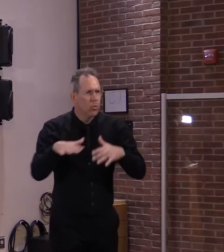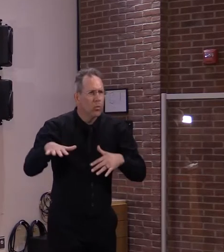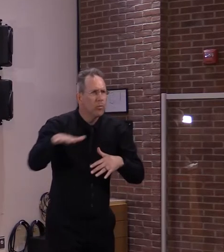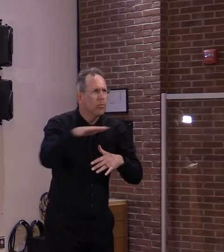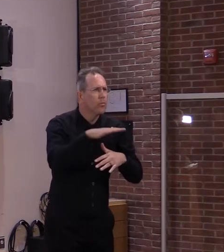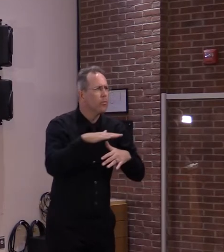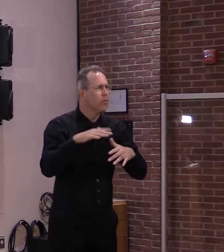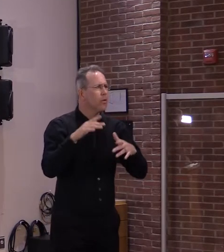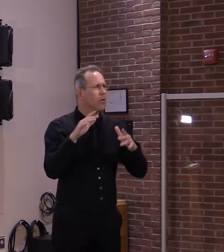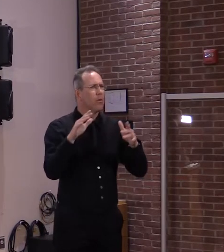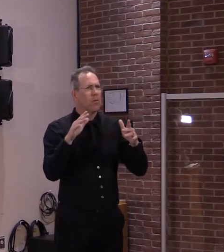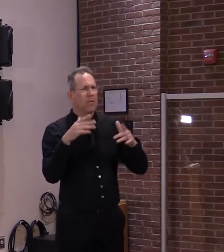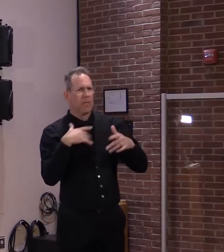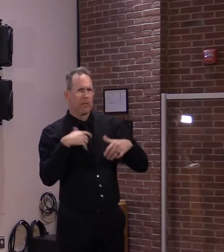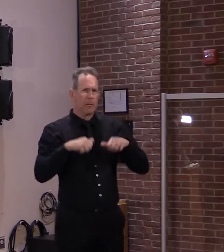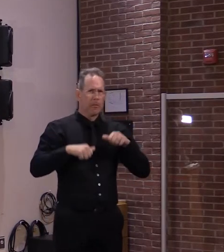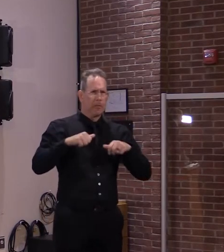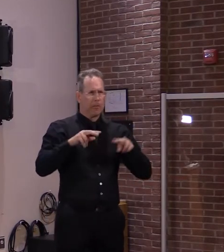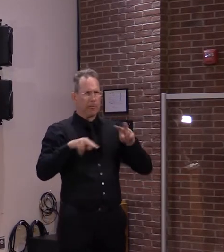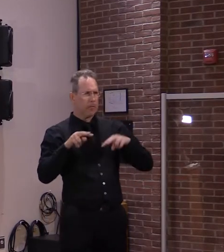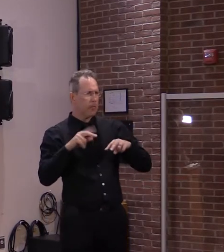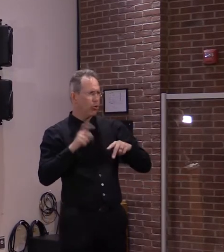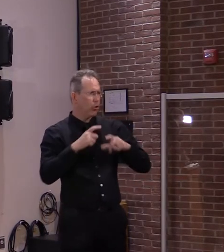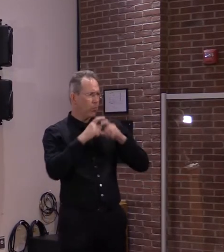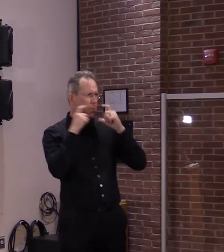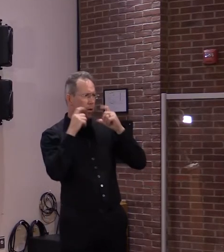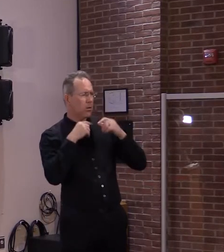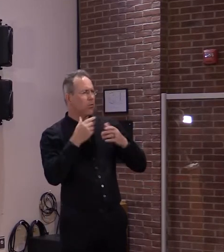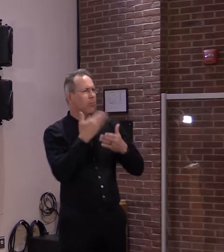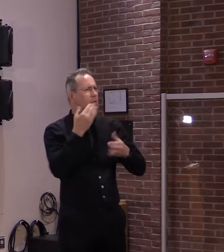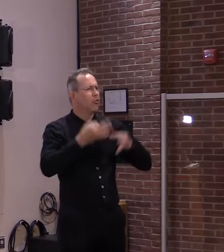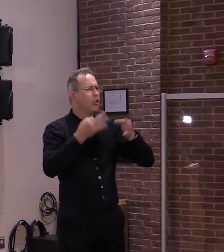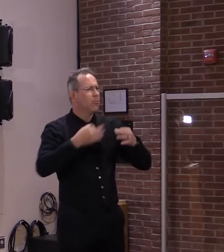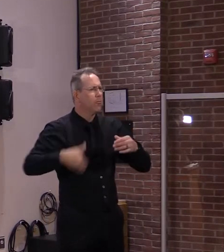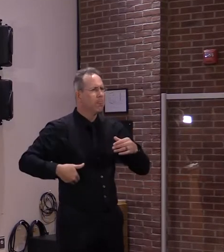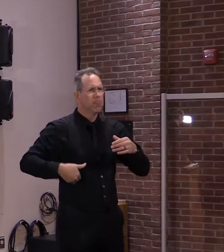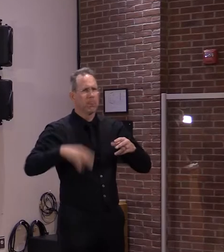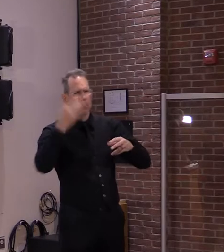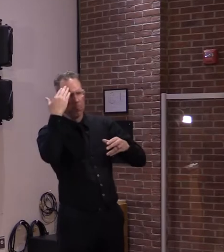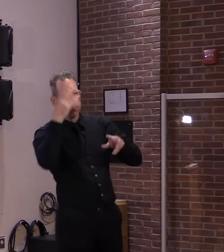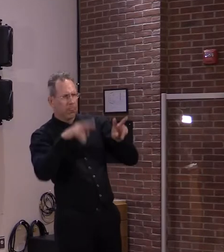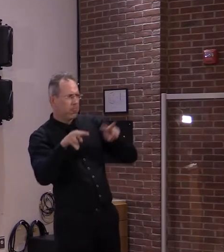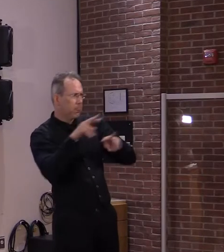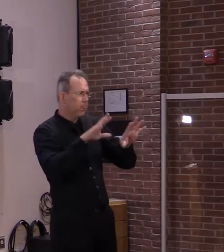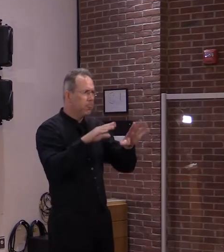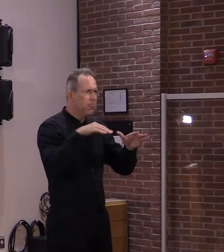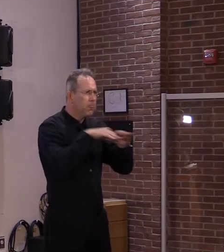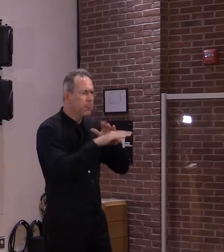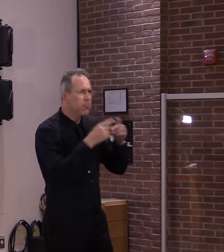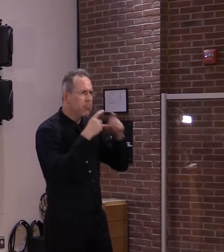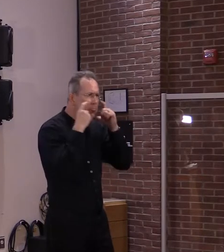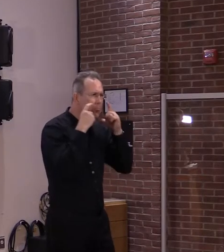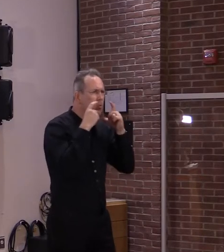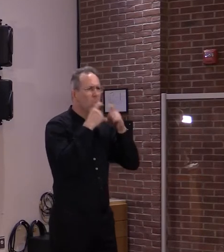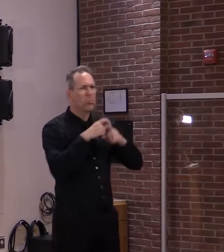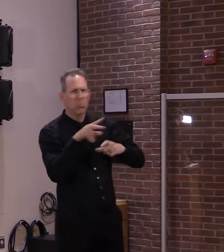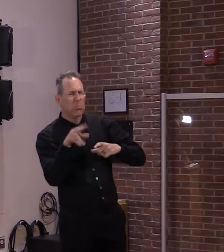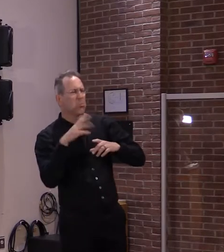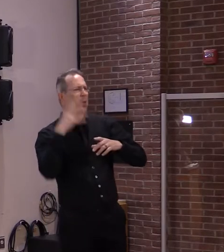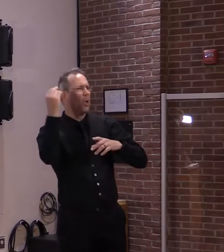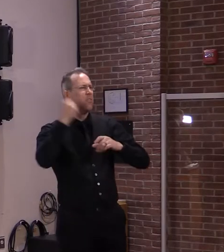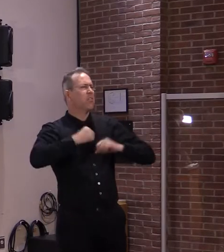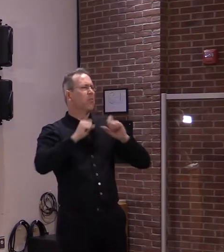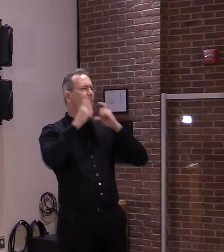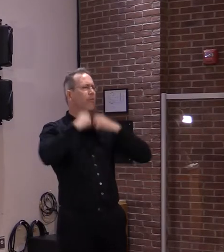as we progress through these next several months and get towards the summer, we will obviously be updating our